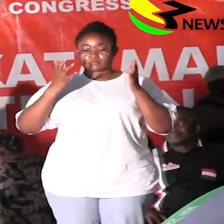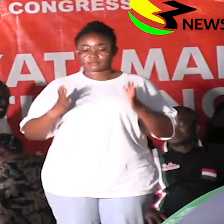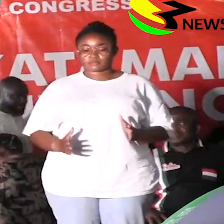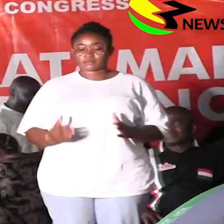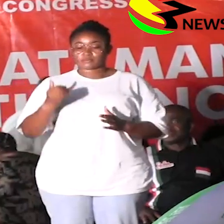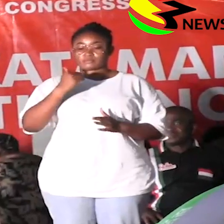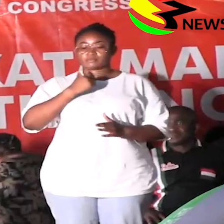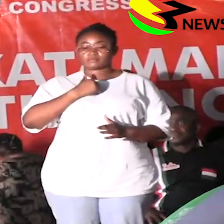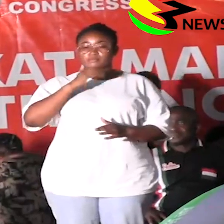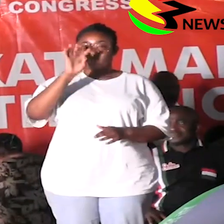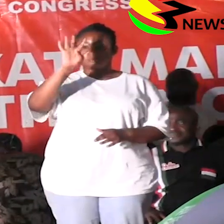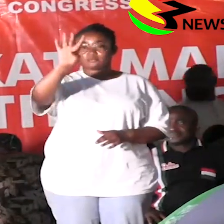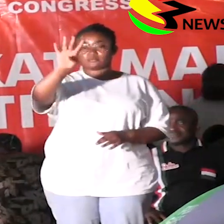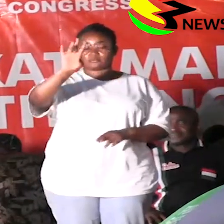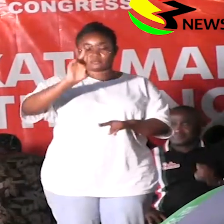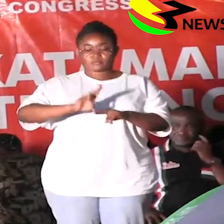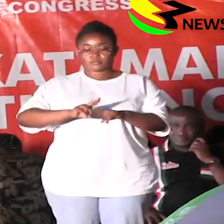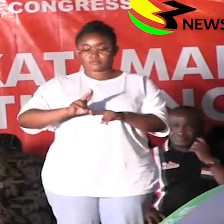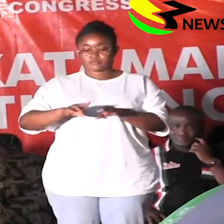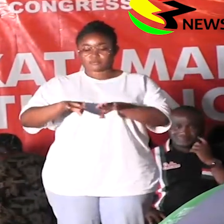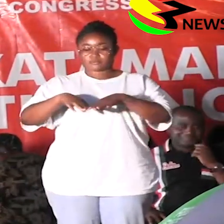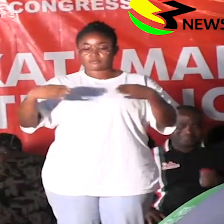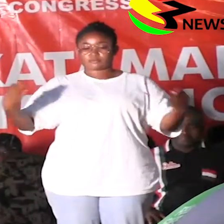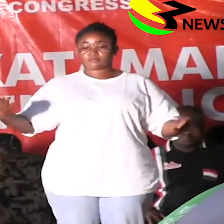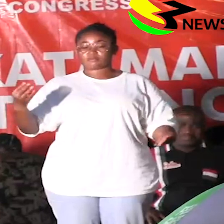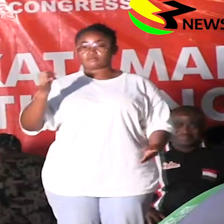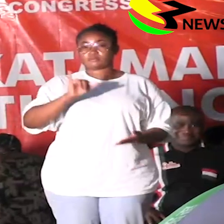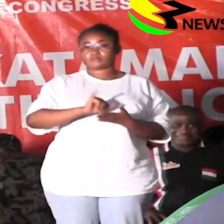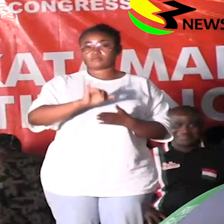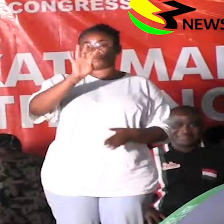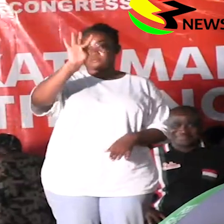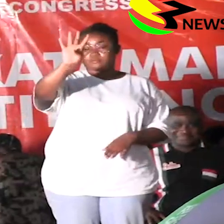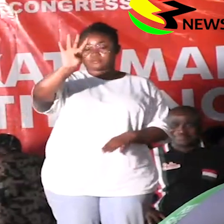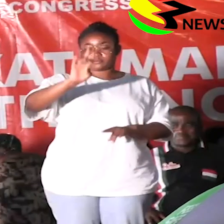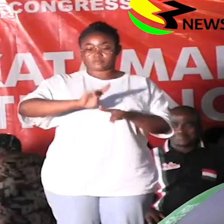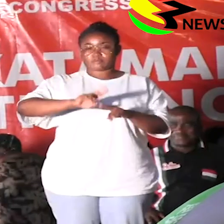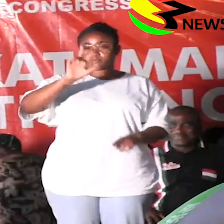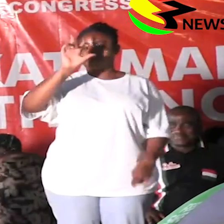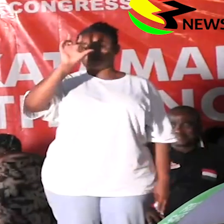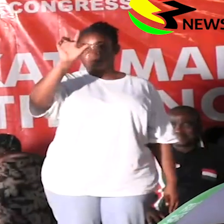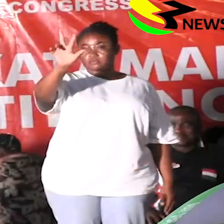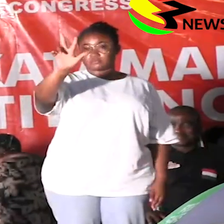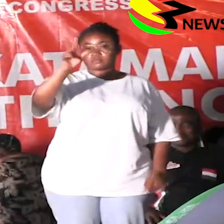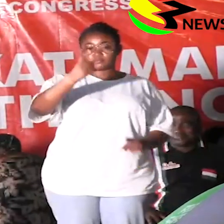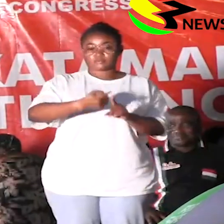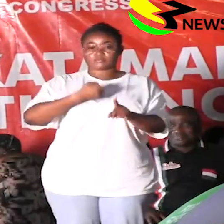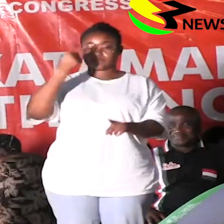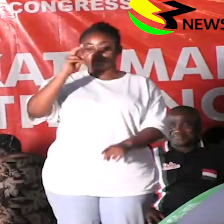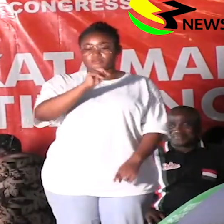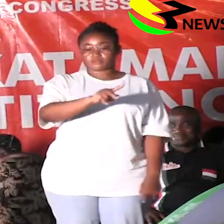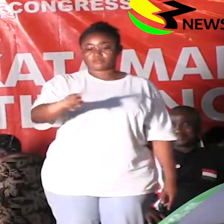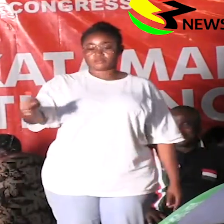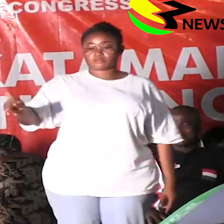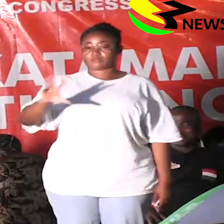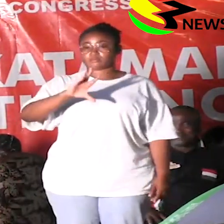declared four seats vacant. Of the four seats, three are from the MPP